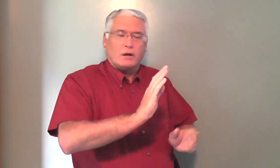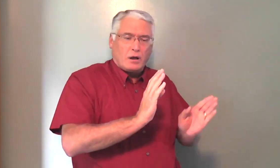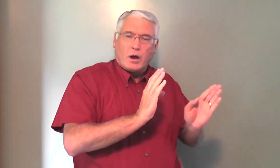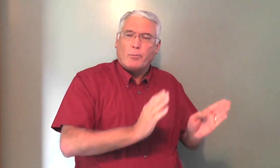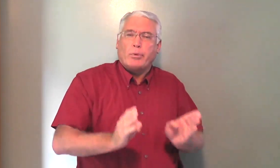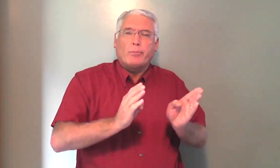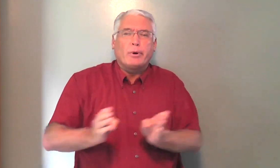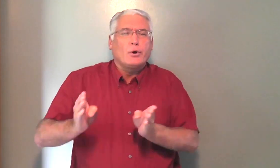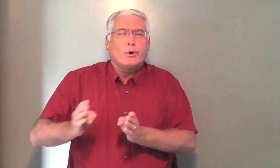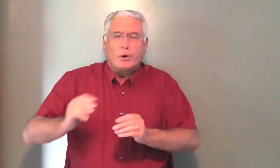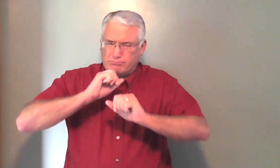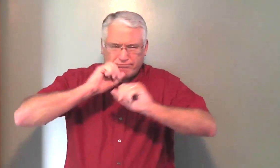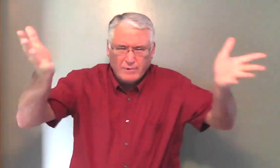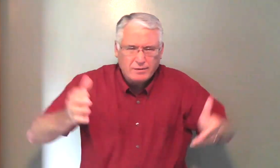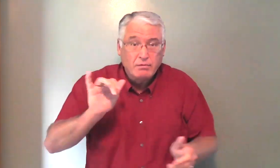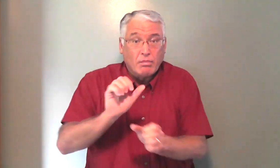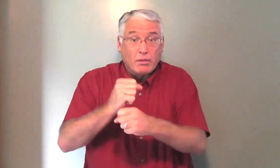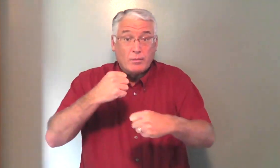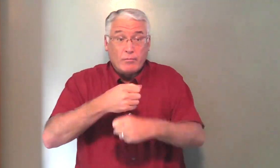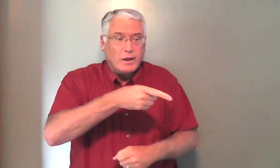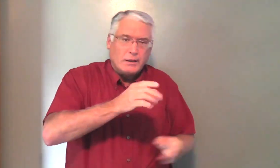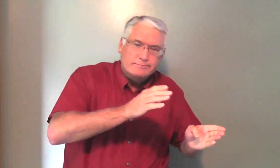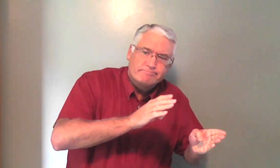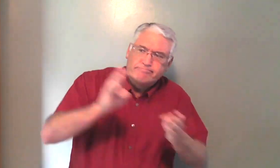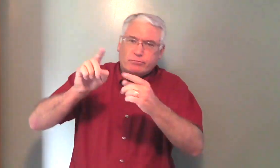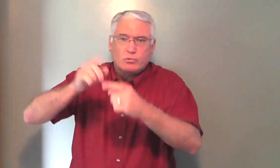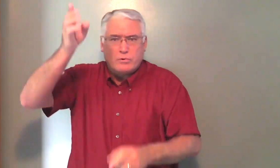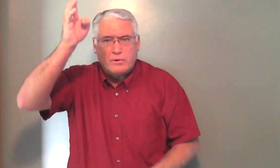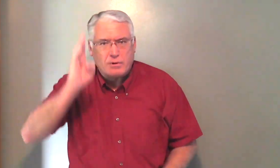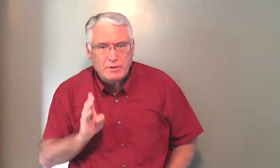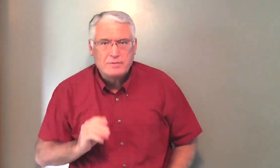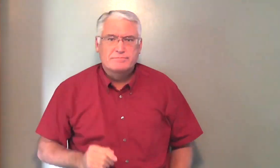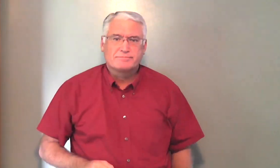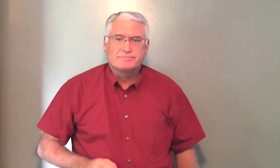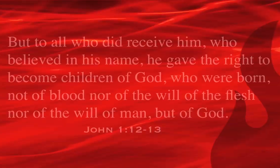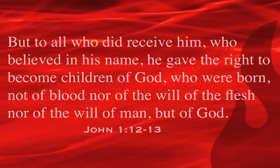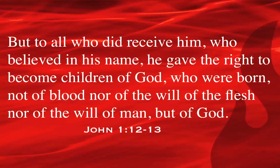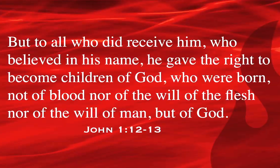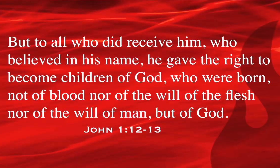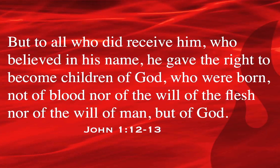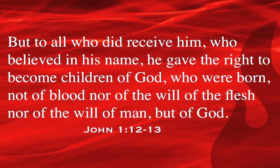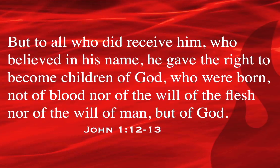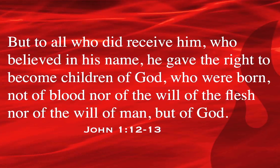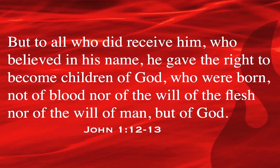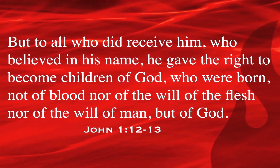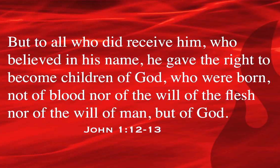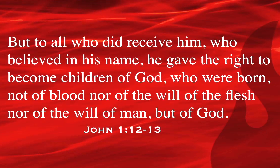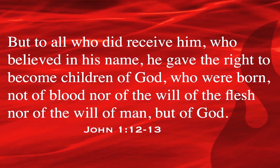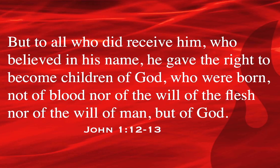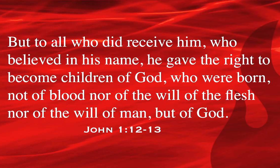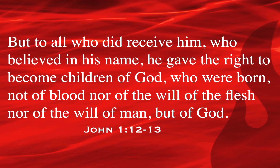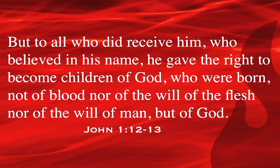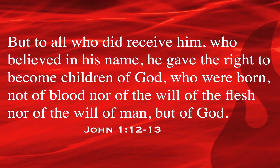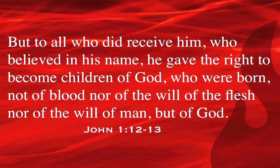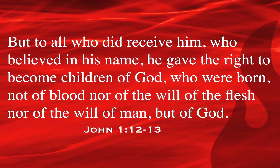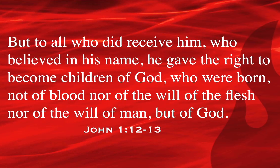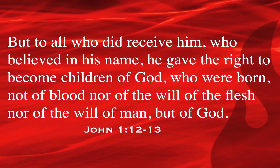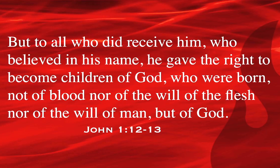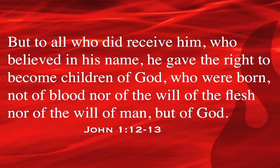or in his plan, nothing can make him turn to God. But to all who did receive him, who believed in his name,